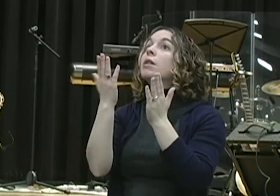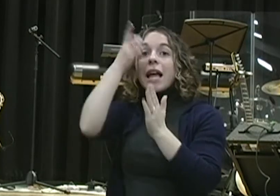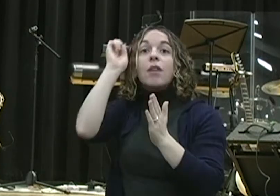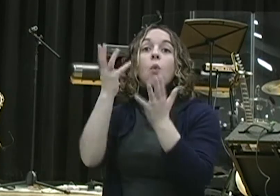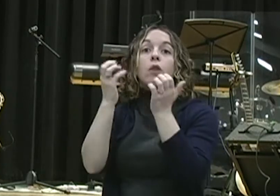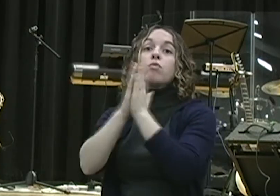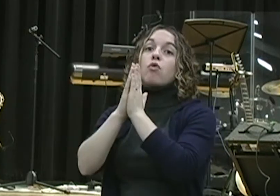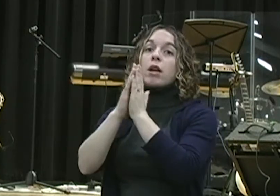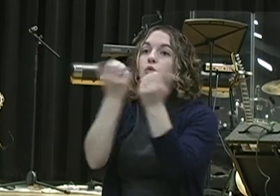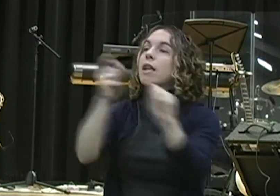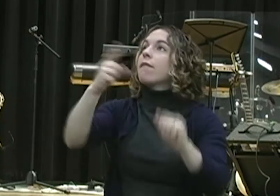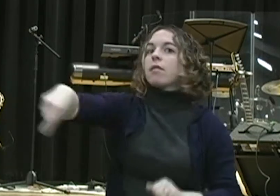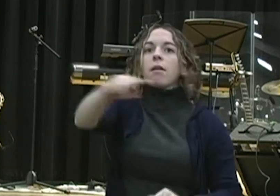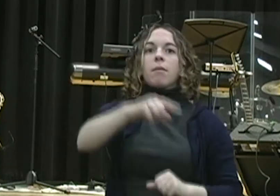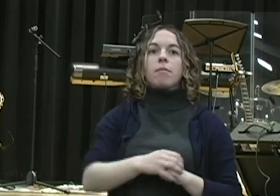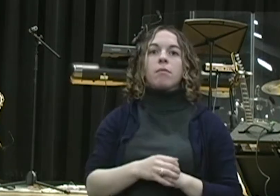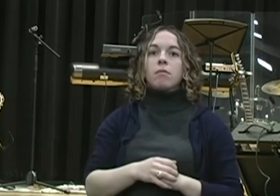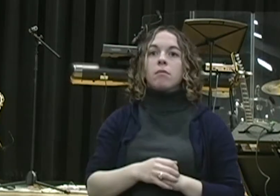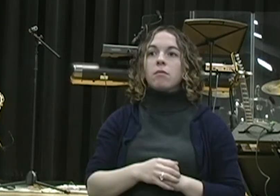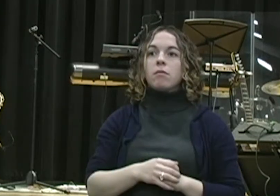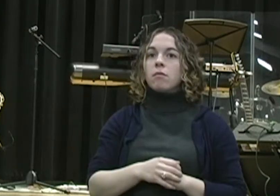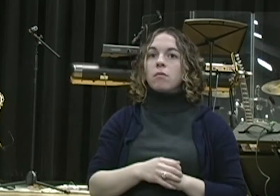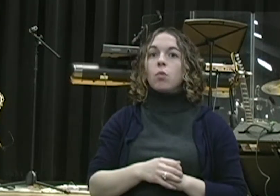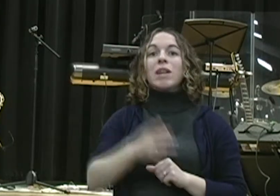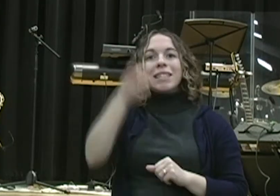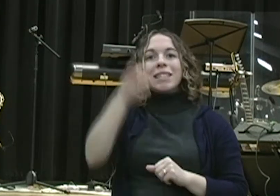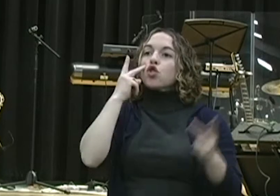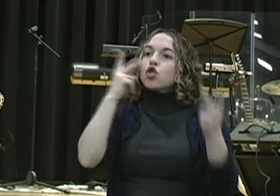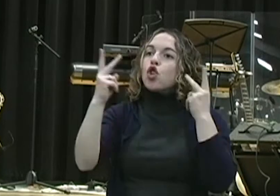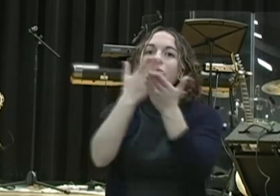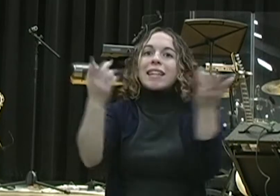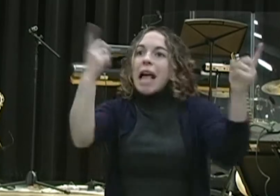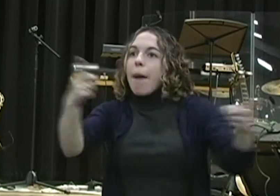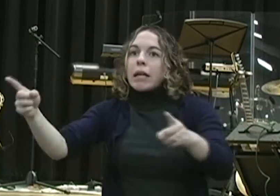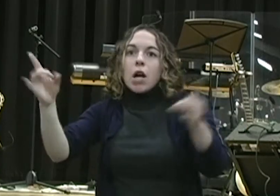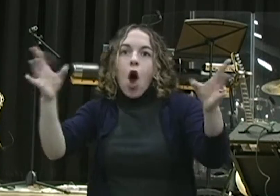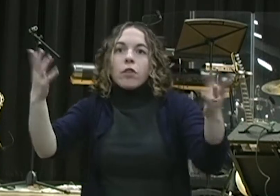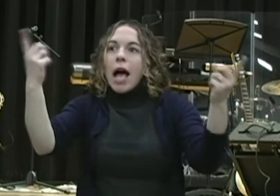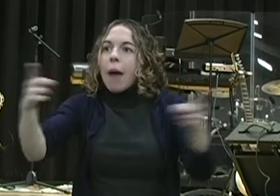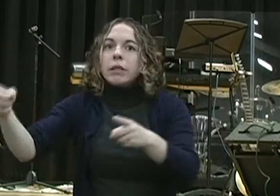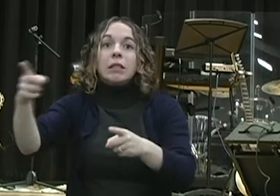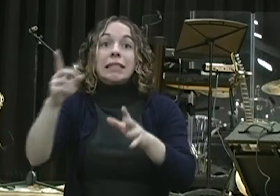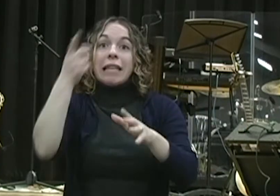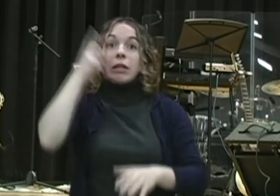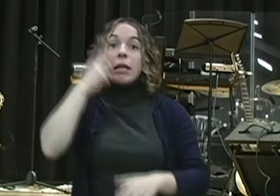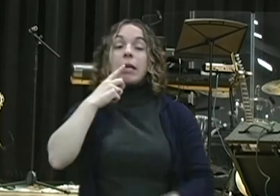was like, let's get down and dirty in prayer. Somebody say amen. So he gave his attention. He gave his attention. How many people know if you don't give your